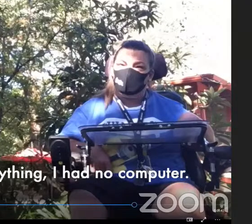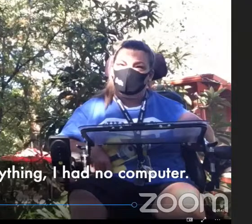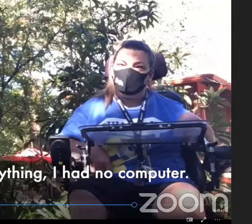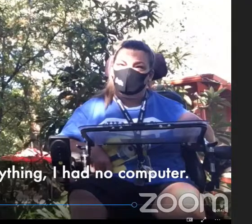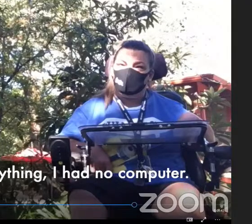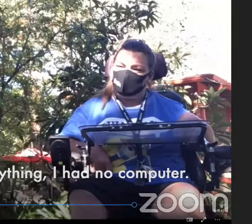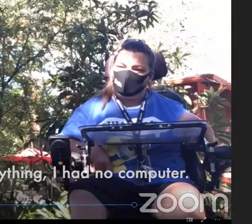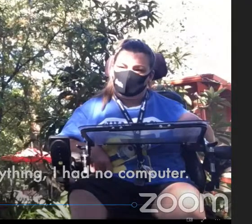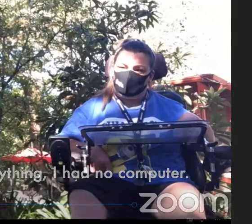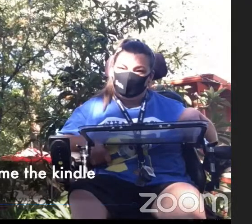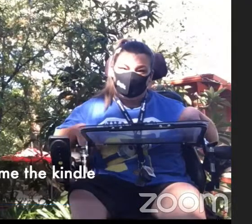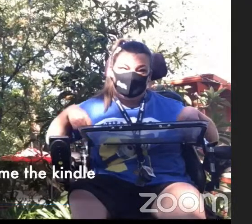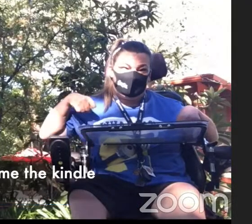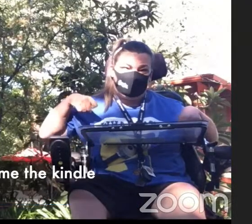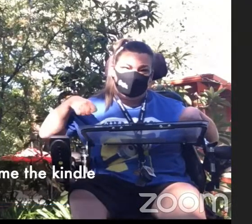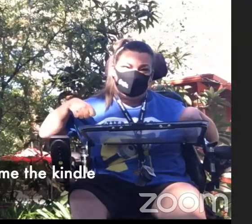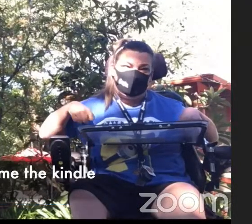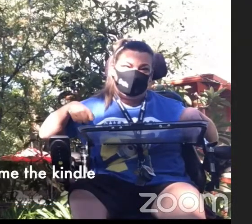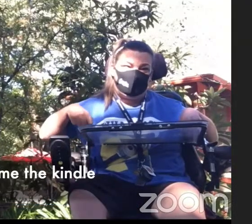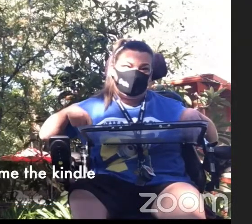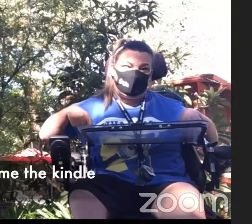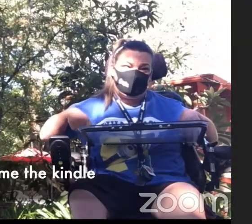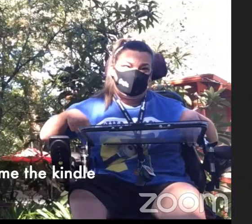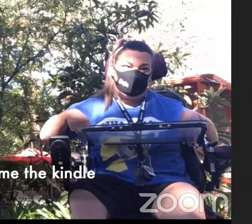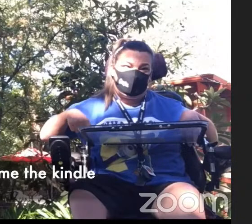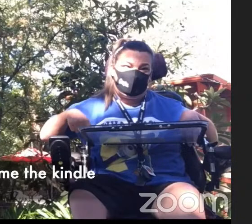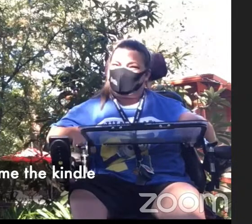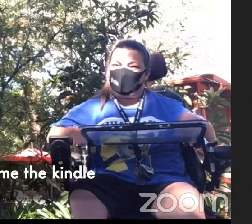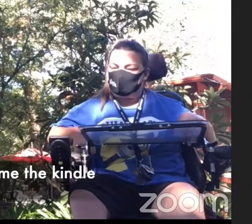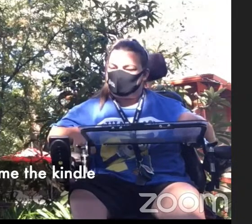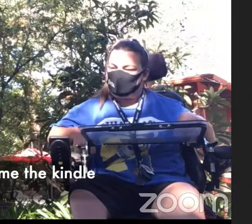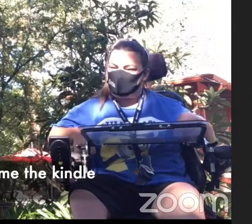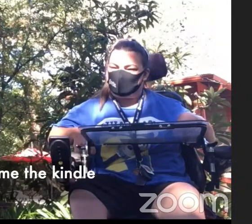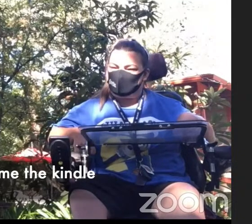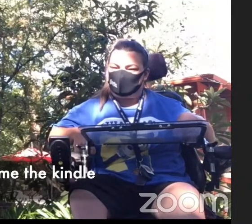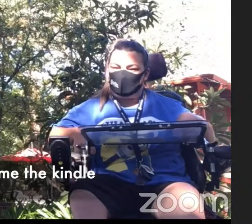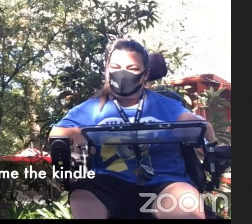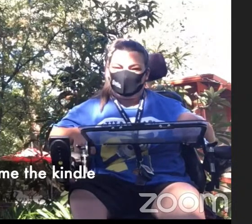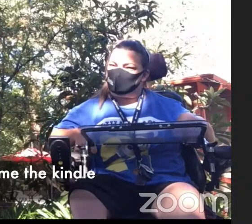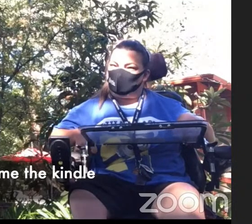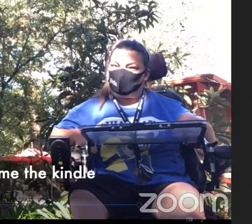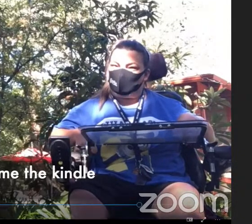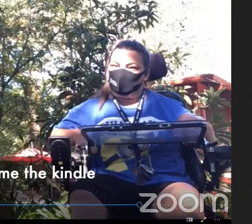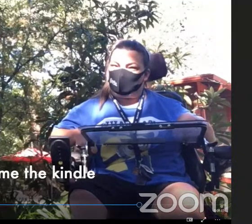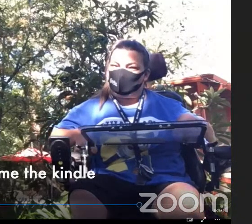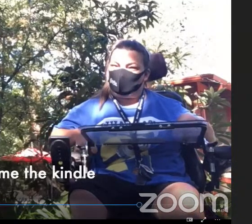I haven't found anything. I have no computer, but thanks to